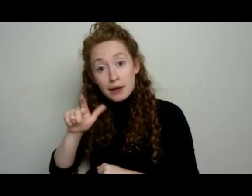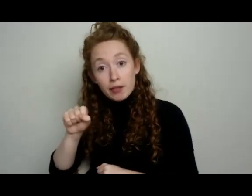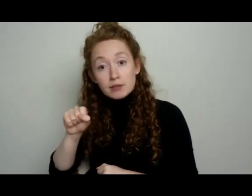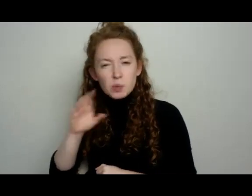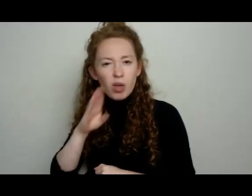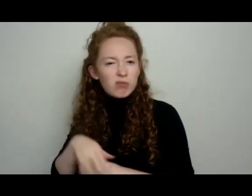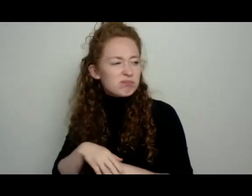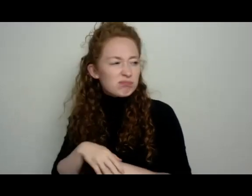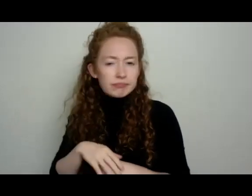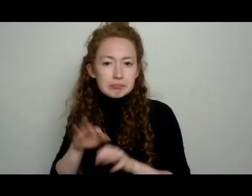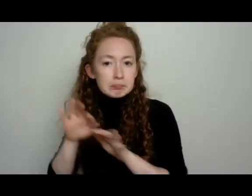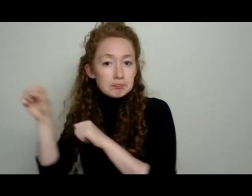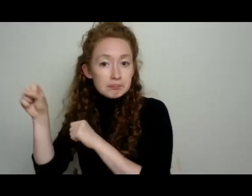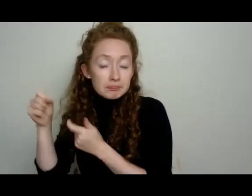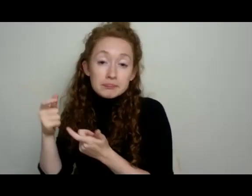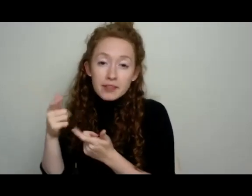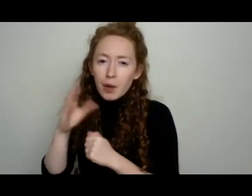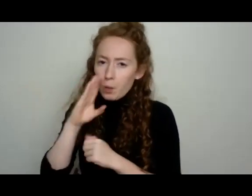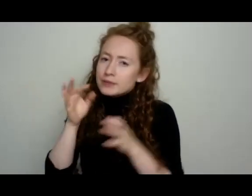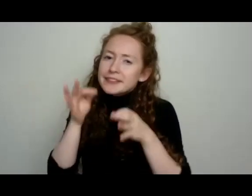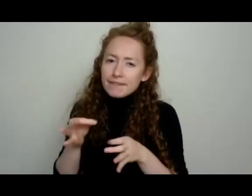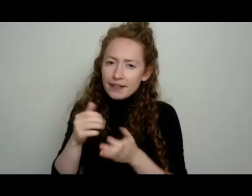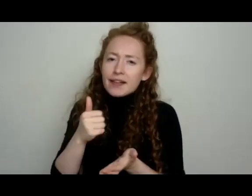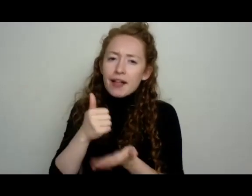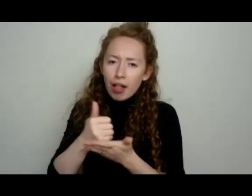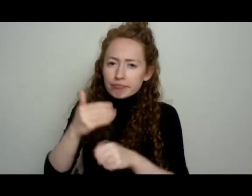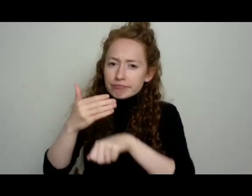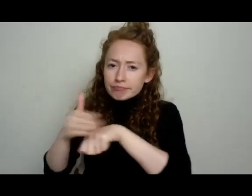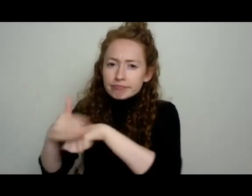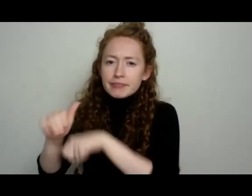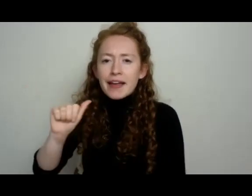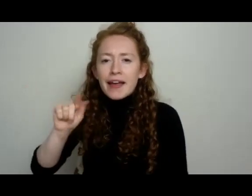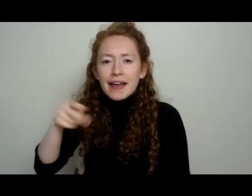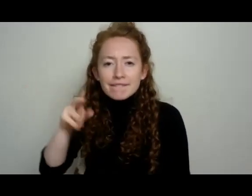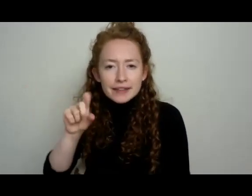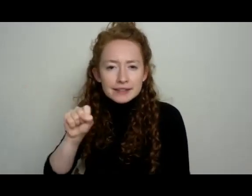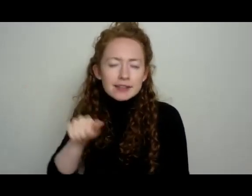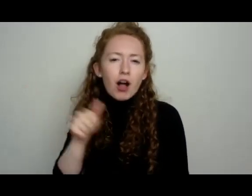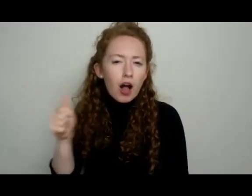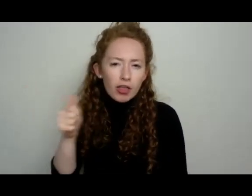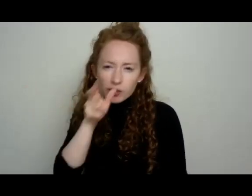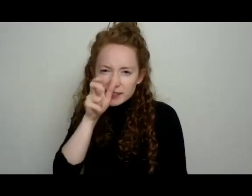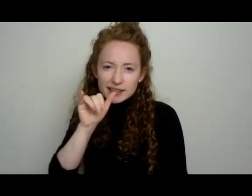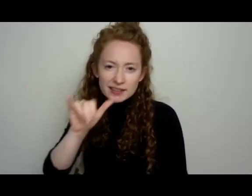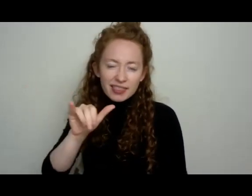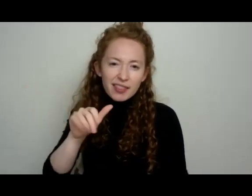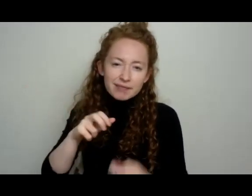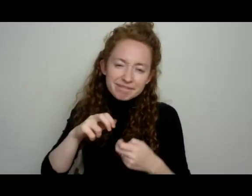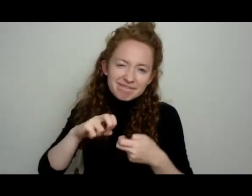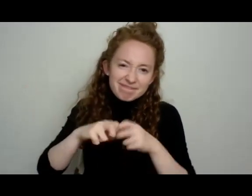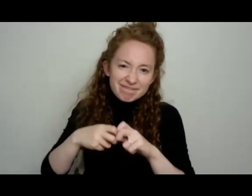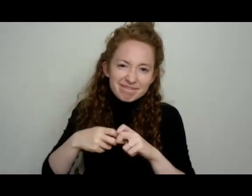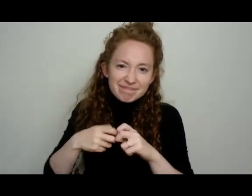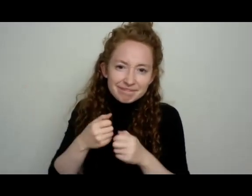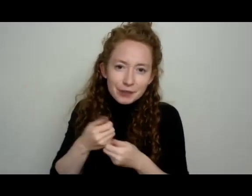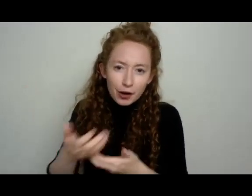um, they just deter the aphids and some other creatures that aren't so fond of such things. And now